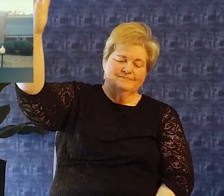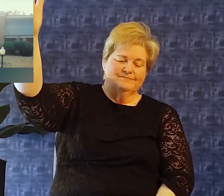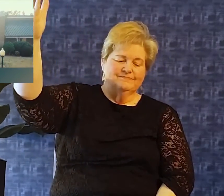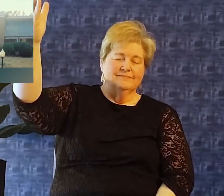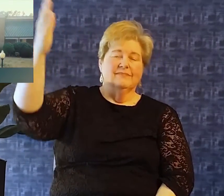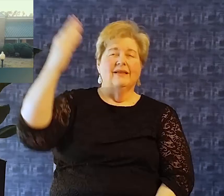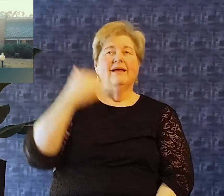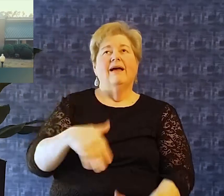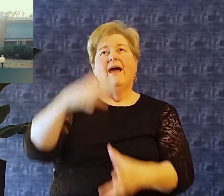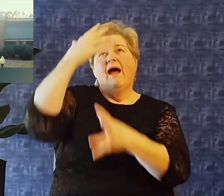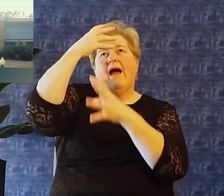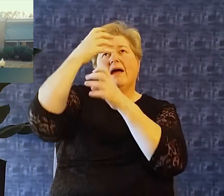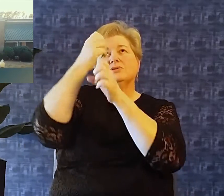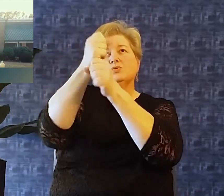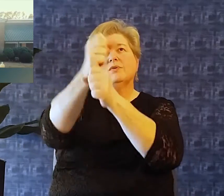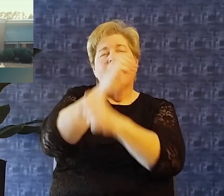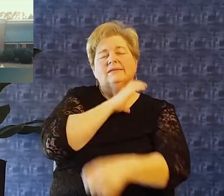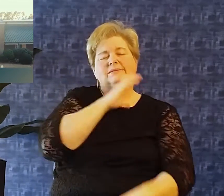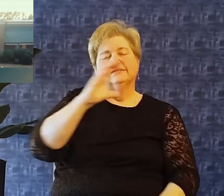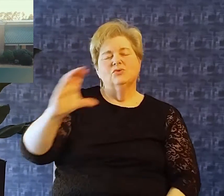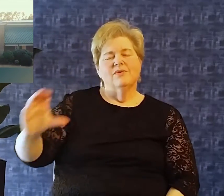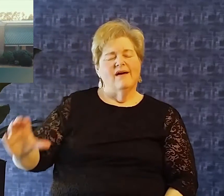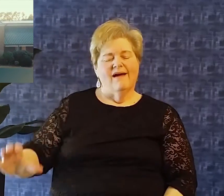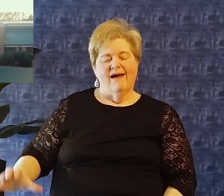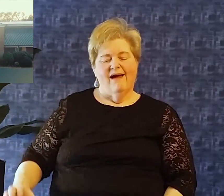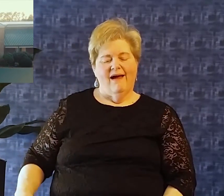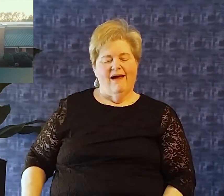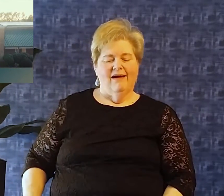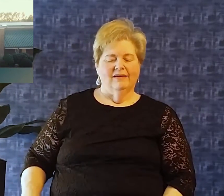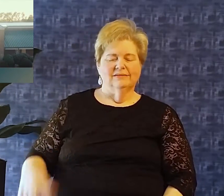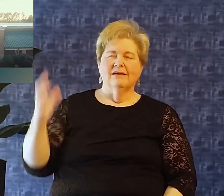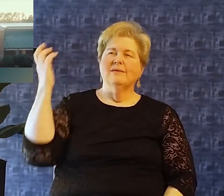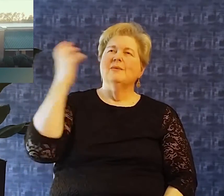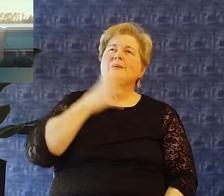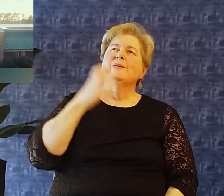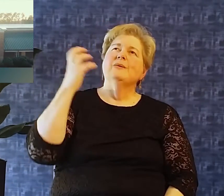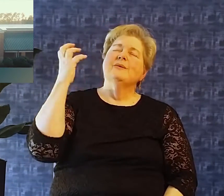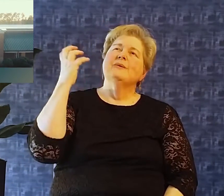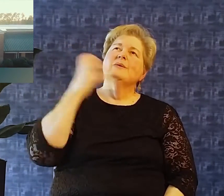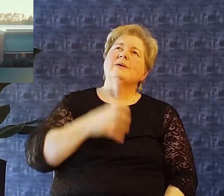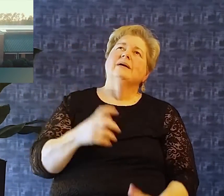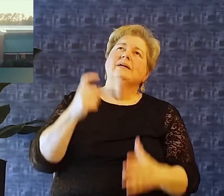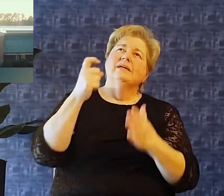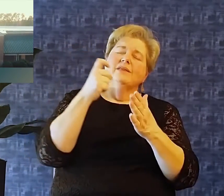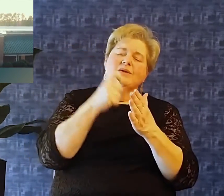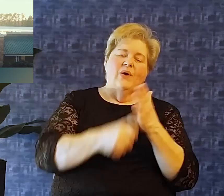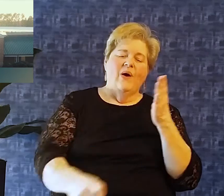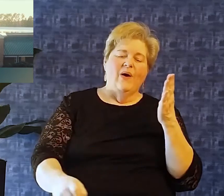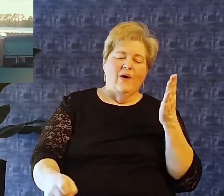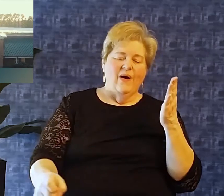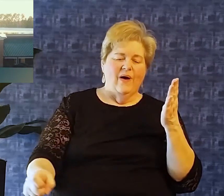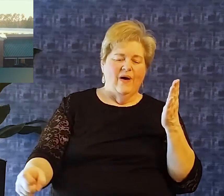home I cling to Christ and marvel at the